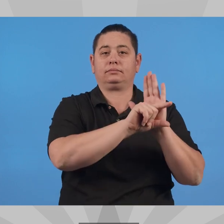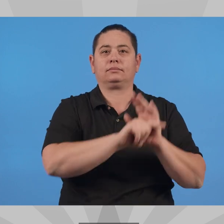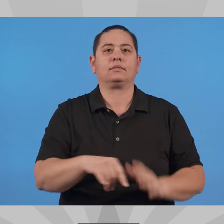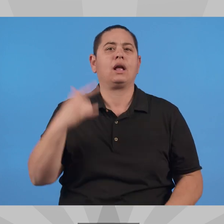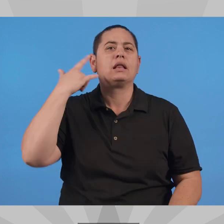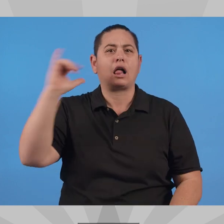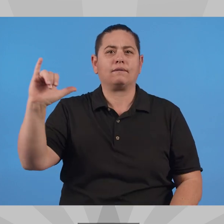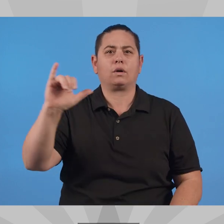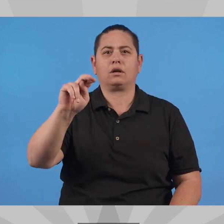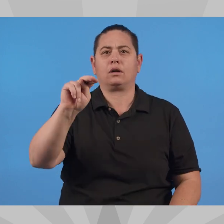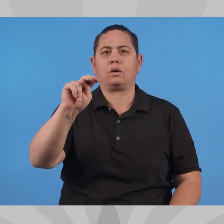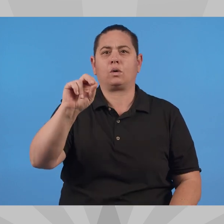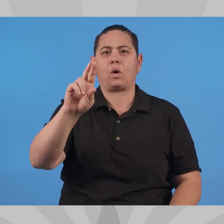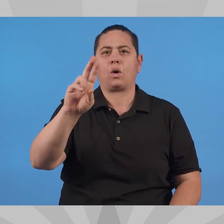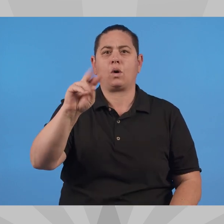Biography